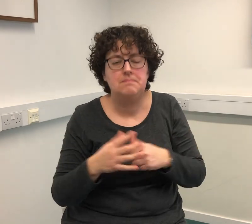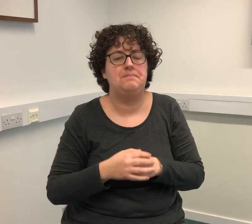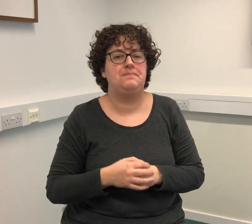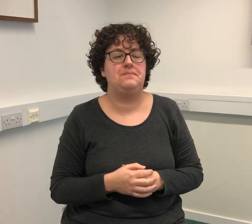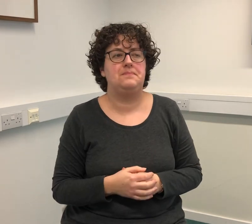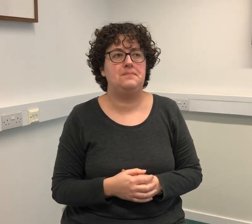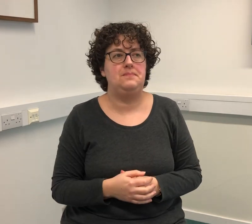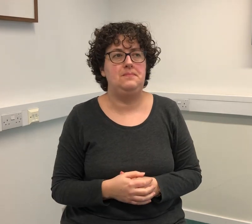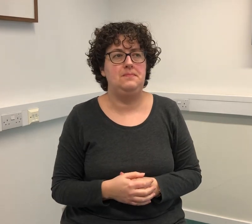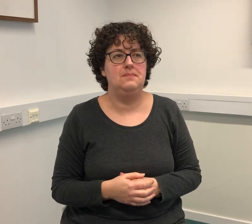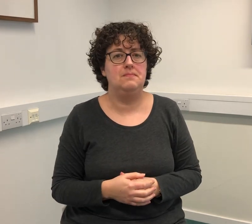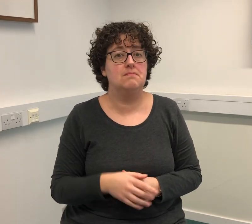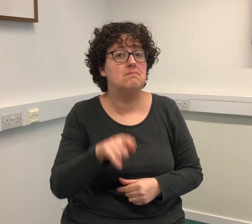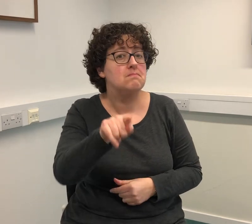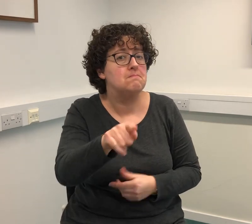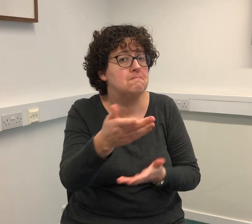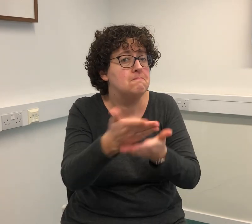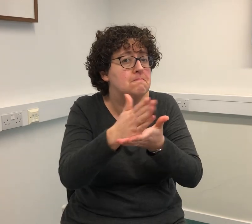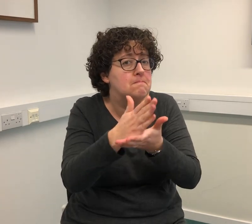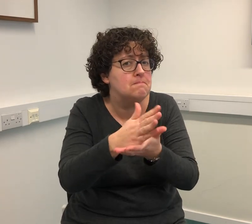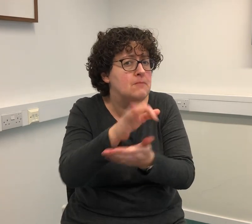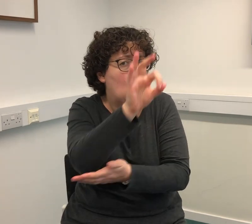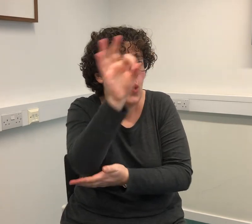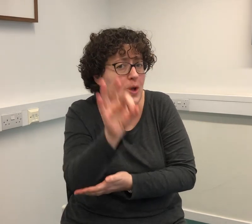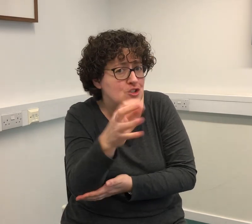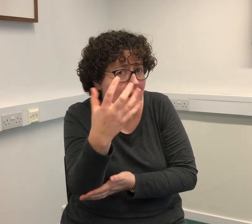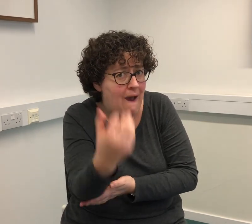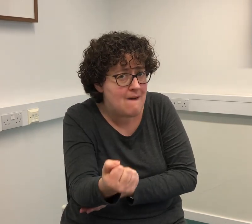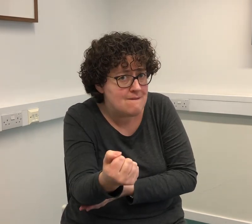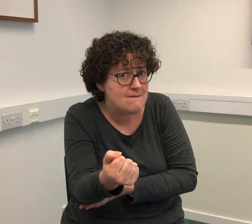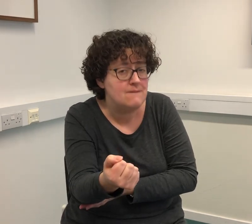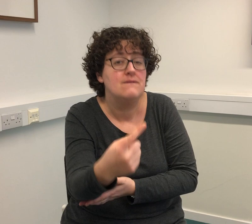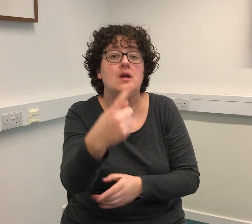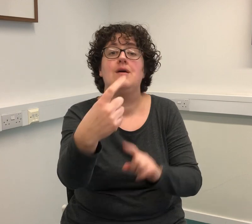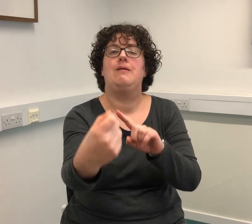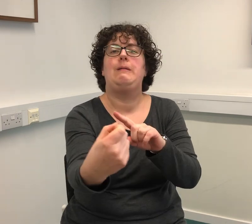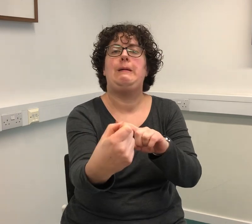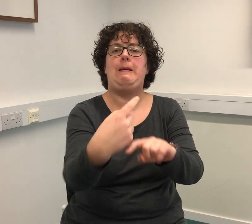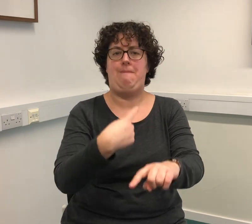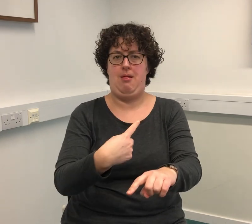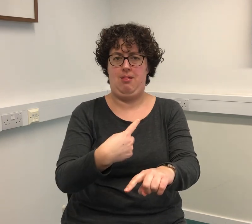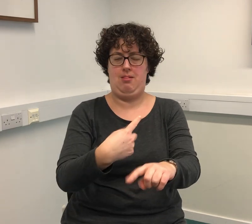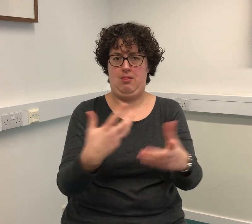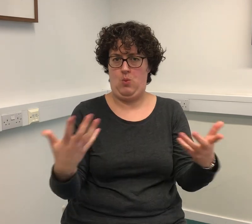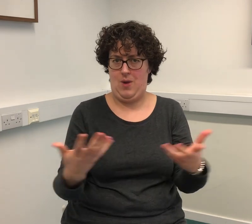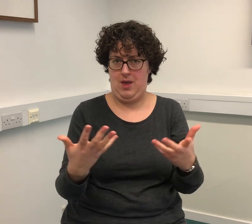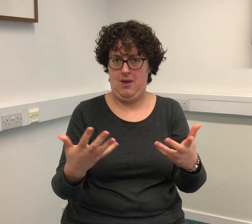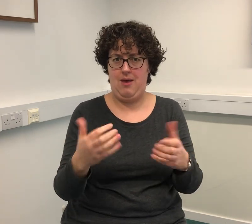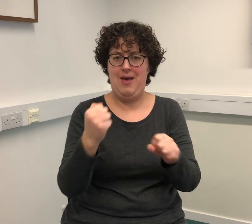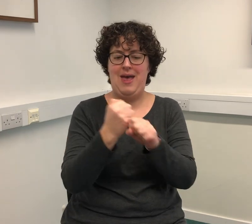Have a question? You can email getintouch